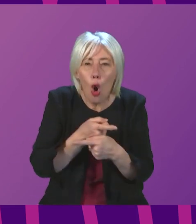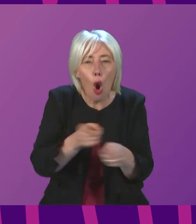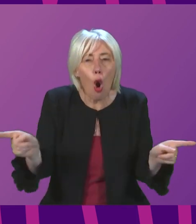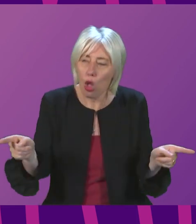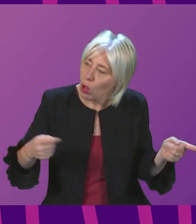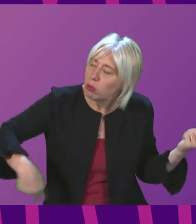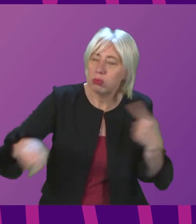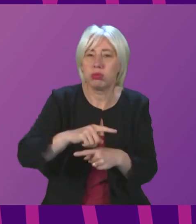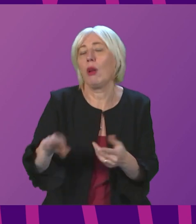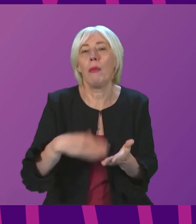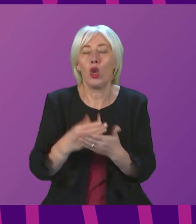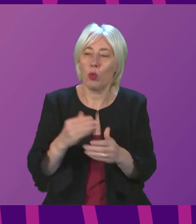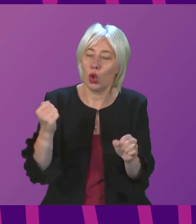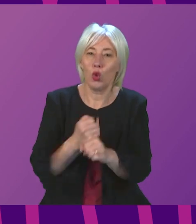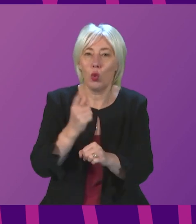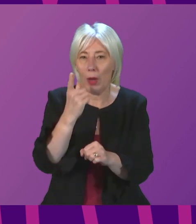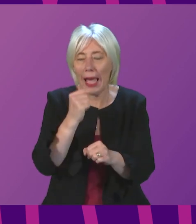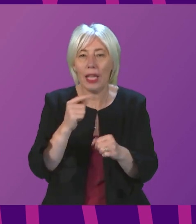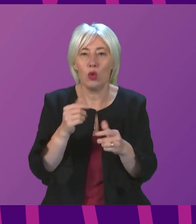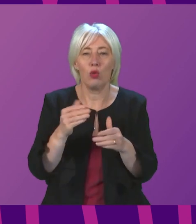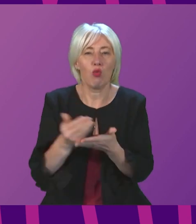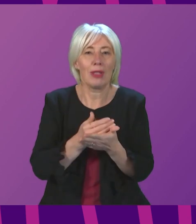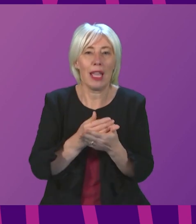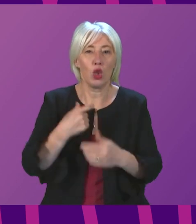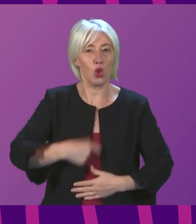doing everything we can to protect human health and life.